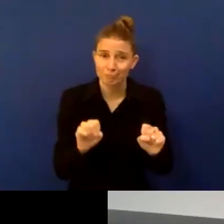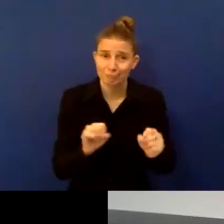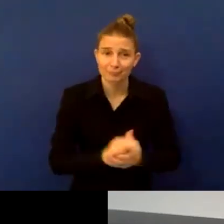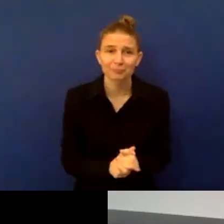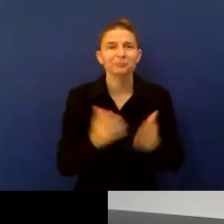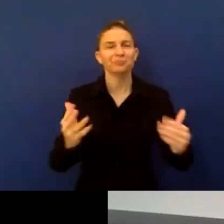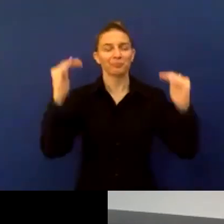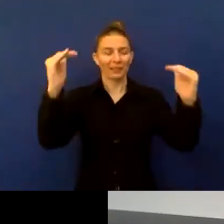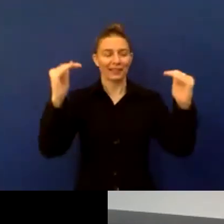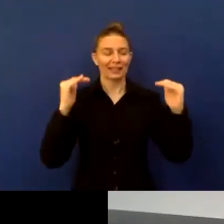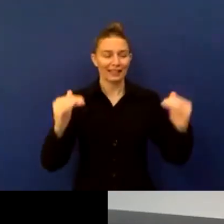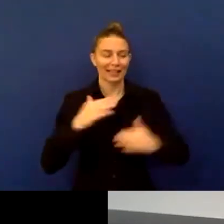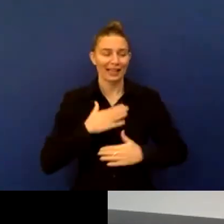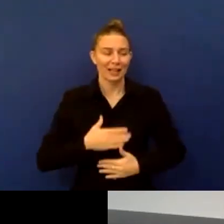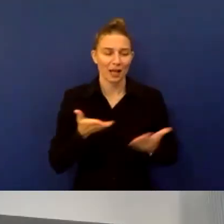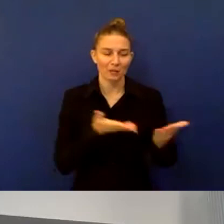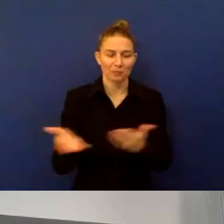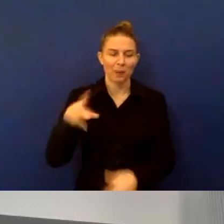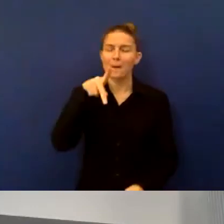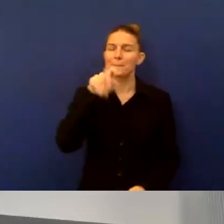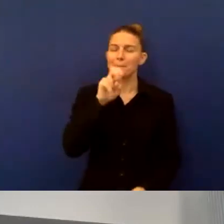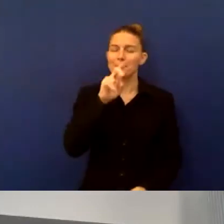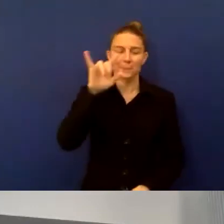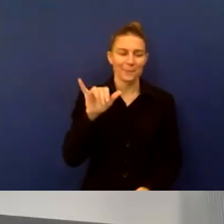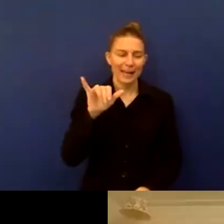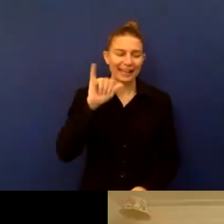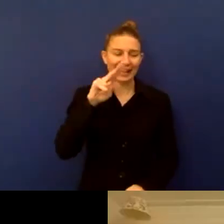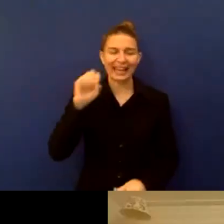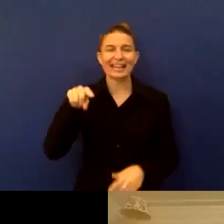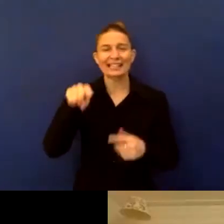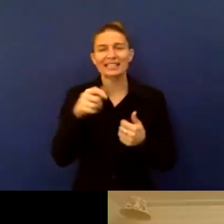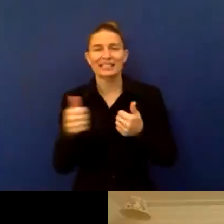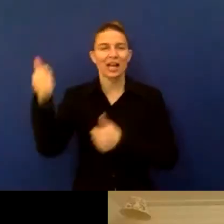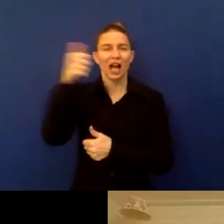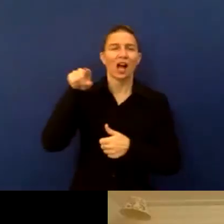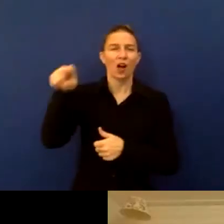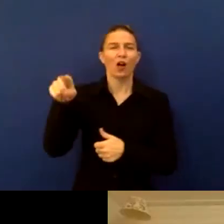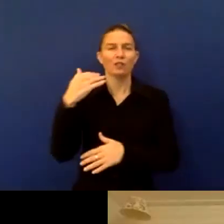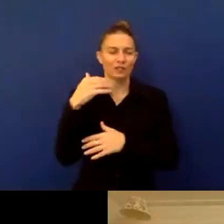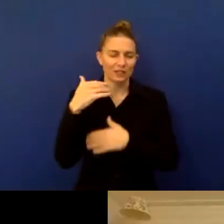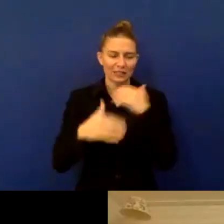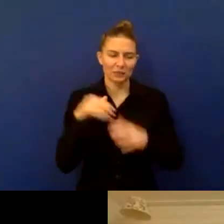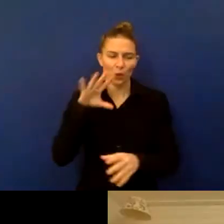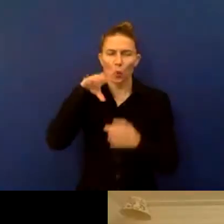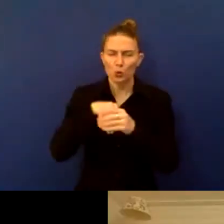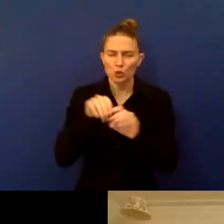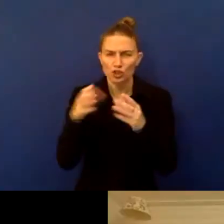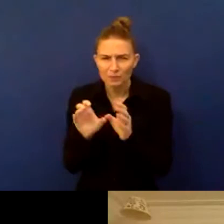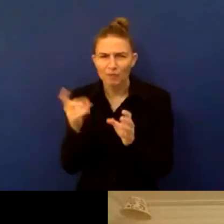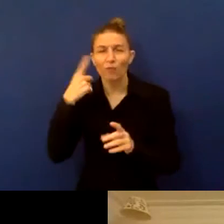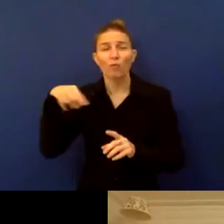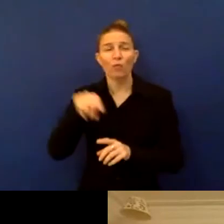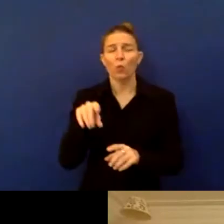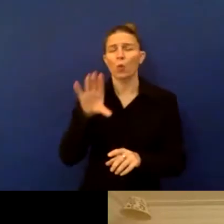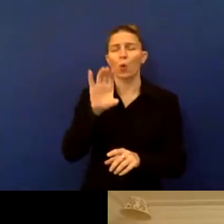to move to Penny Innes, who's head of the Disability Inclusion Team of the UK's Foreign Commonwealth and Development Office,